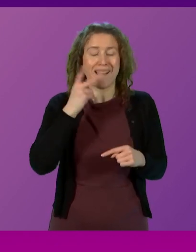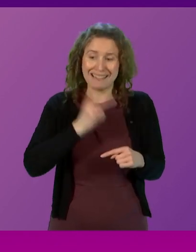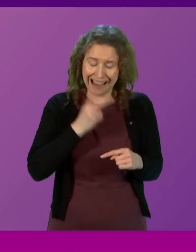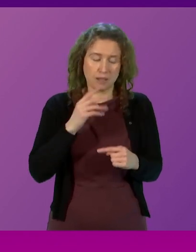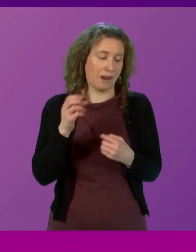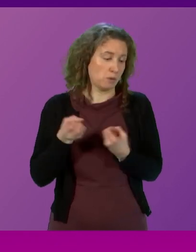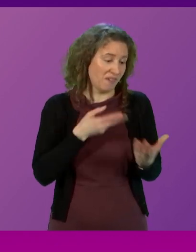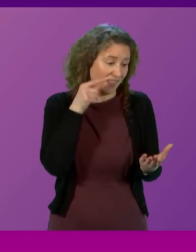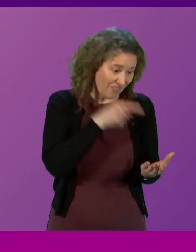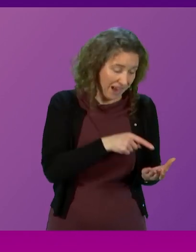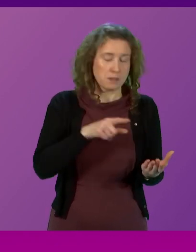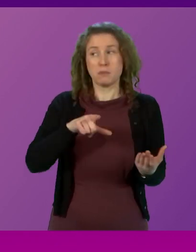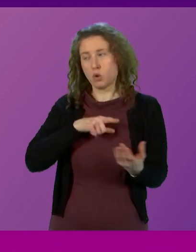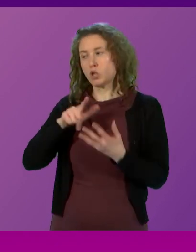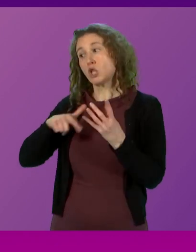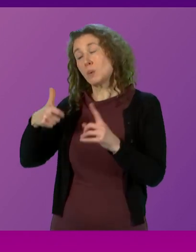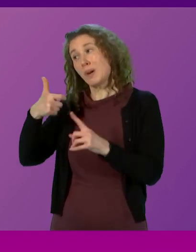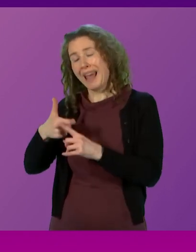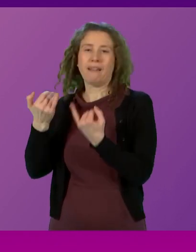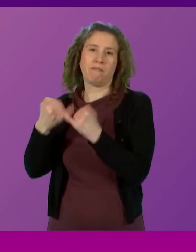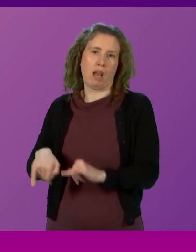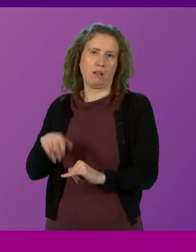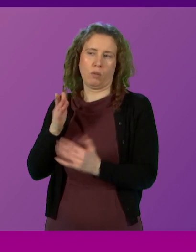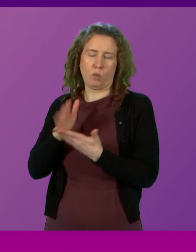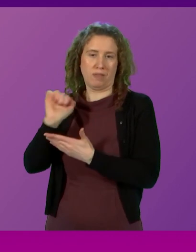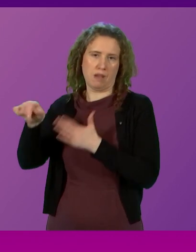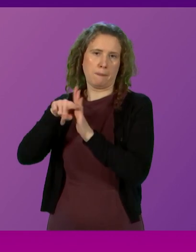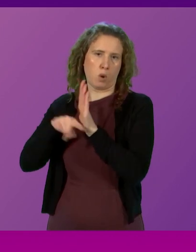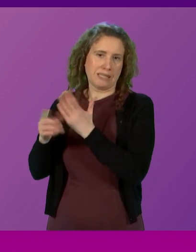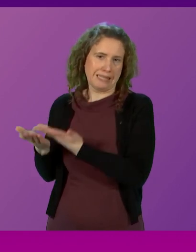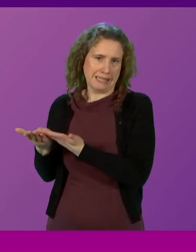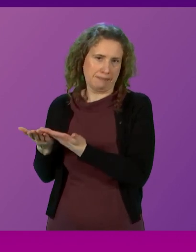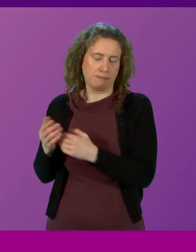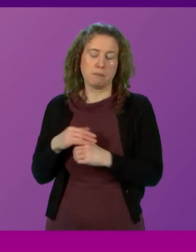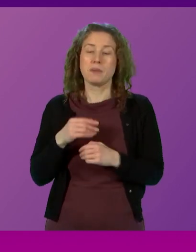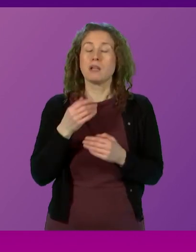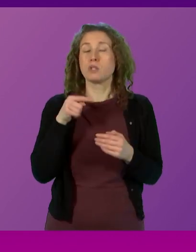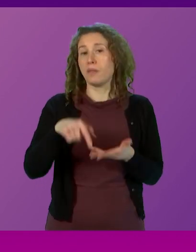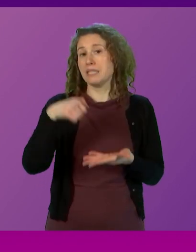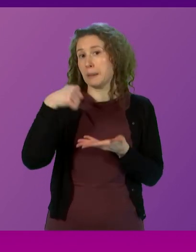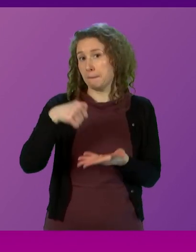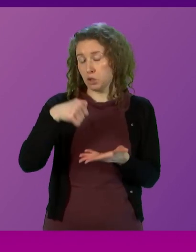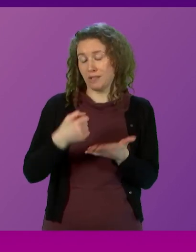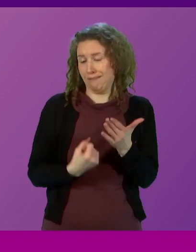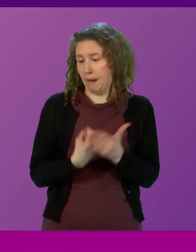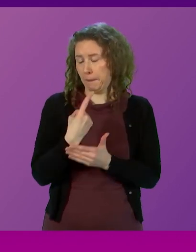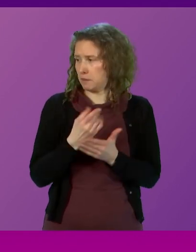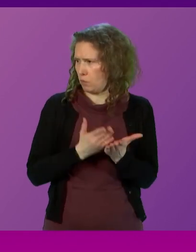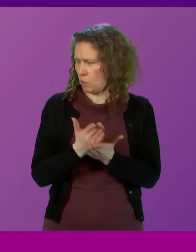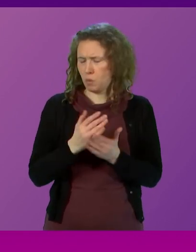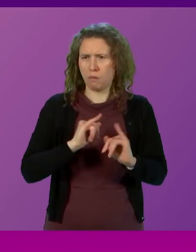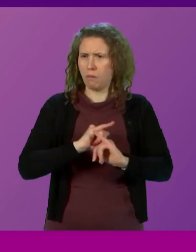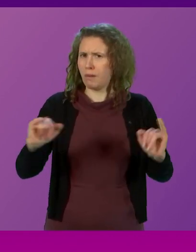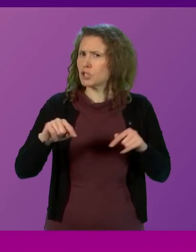failure of the United Kingdom and its policies. Presiding officer, this budget takes place at a time of enormous